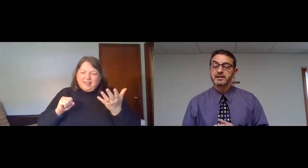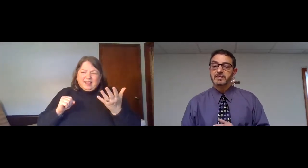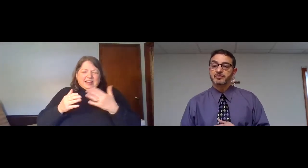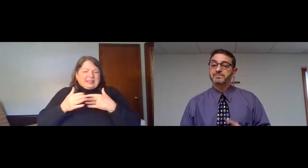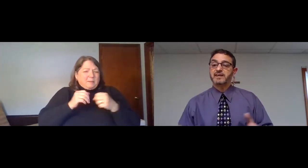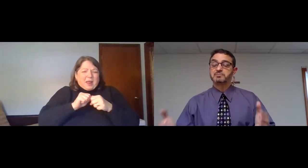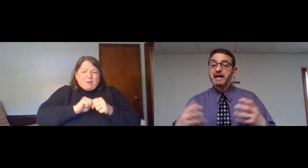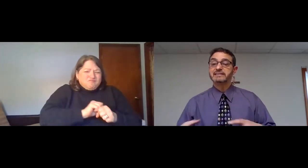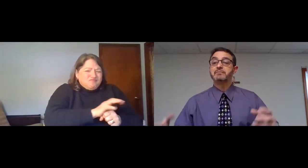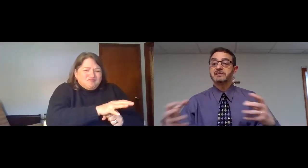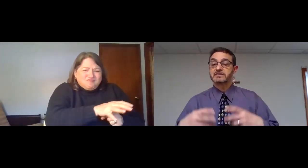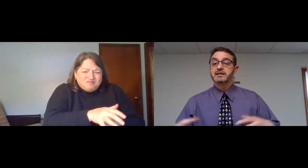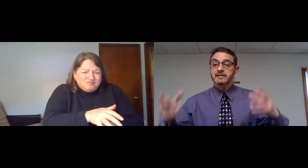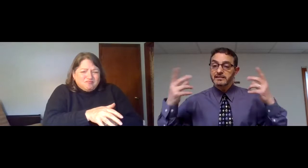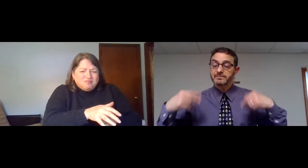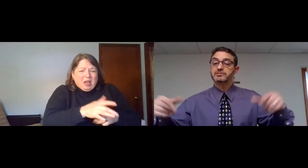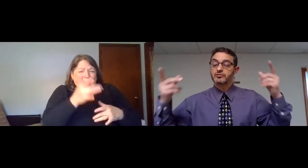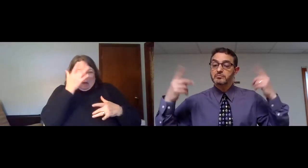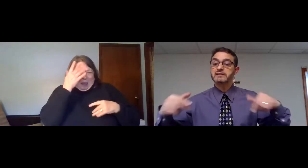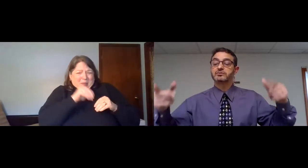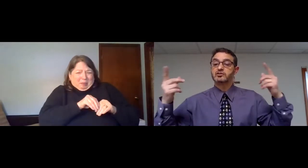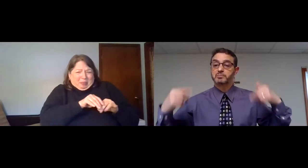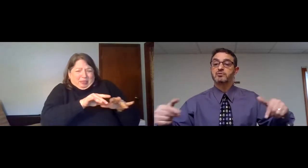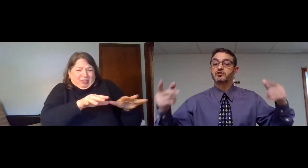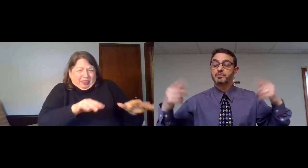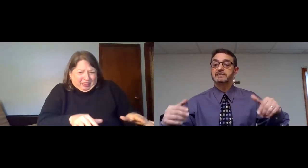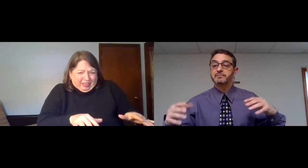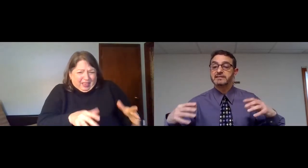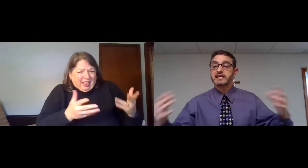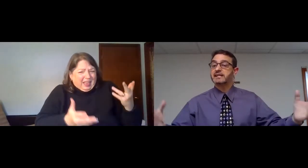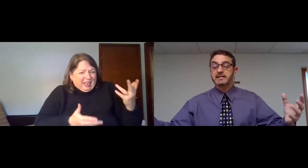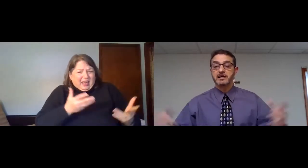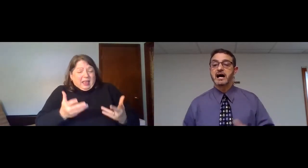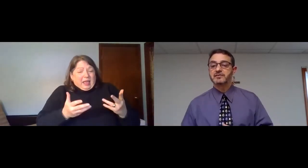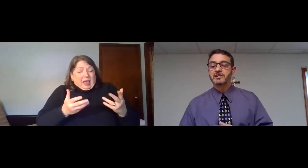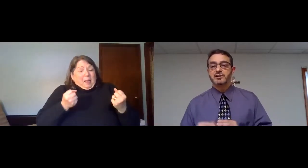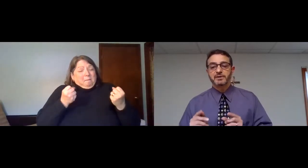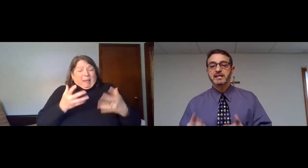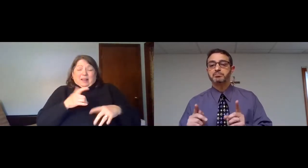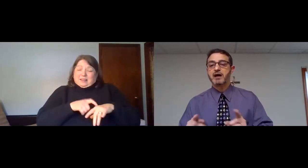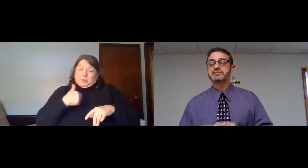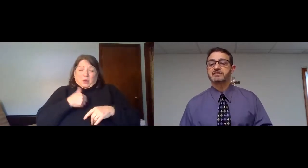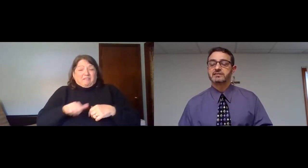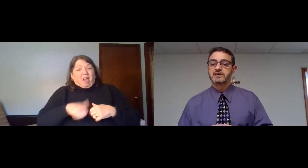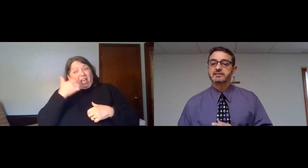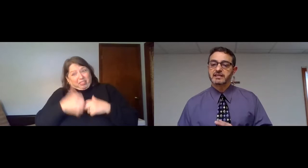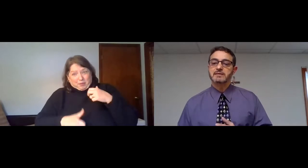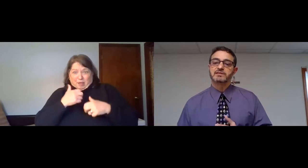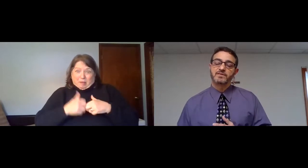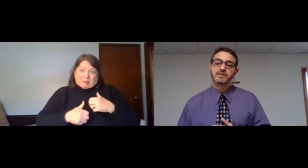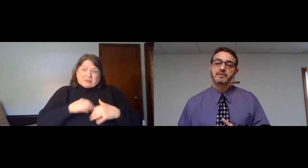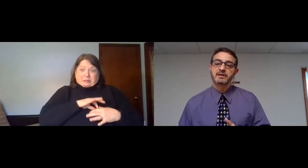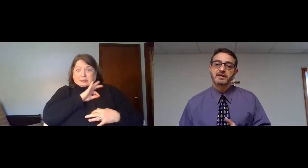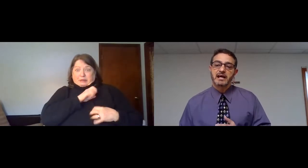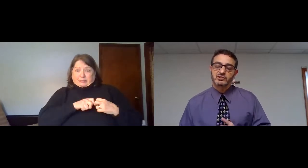pandemic, we face pandemics, individual, mental, spiritual pandemics daily in our lives. But he promises to